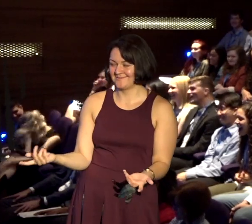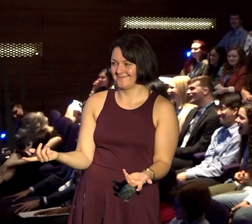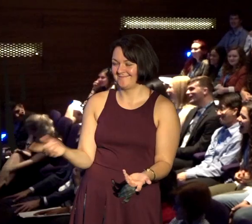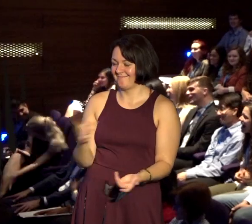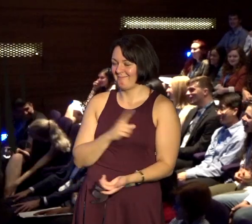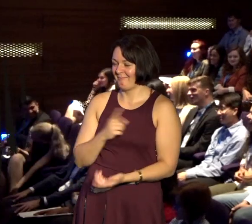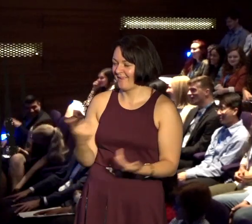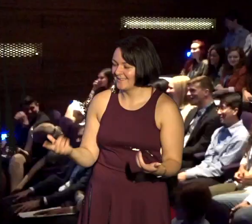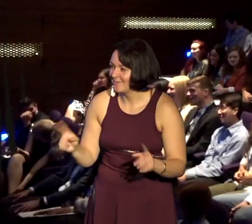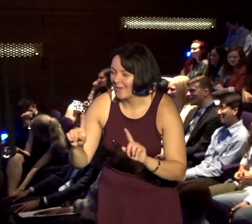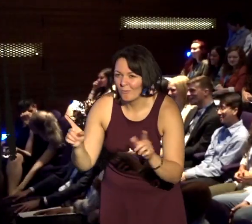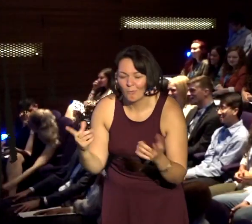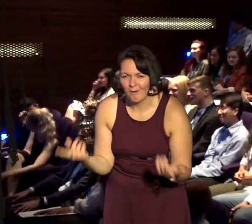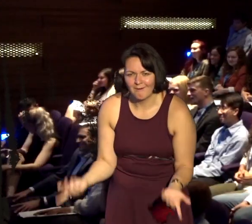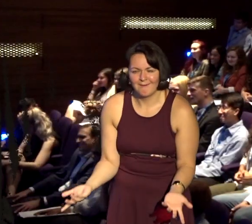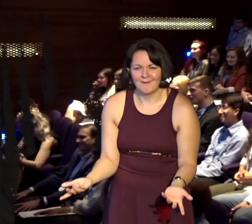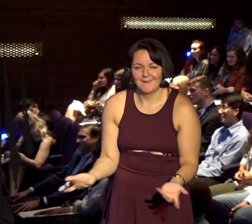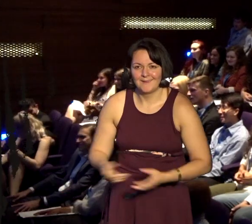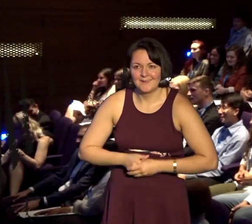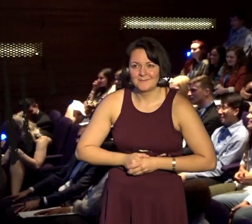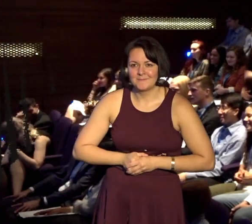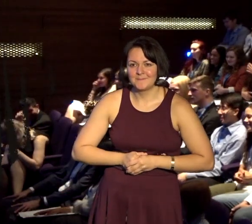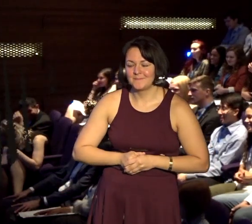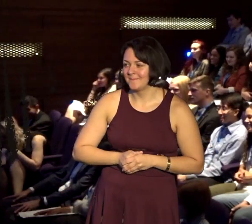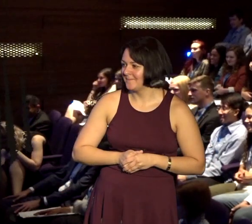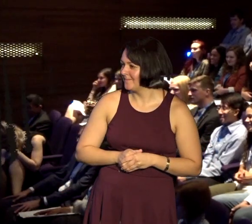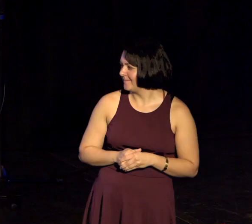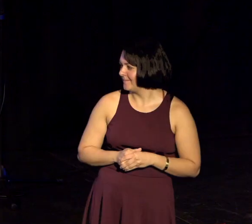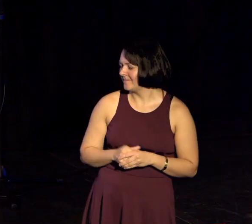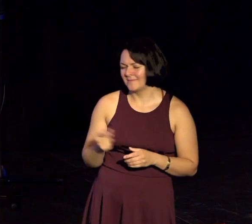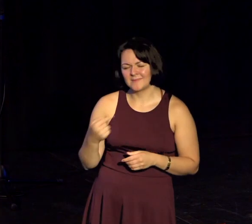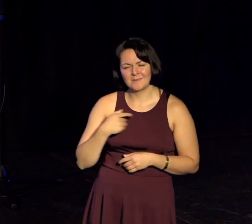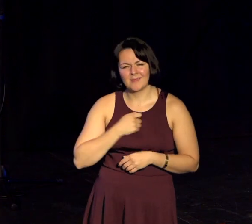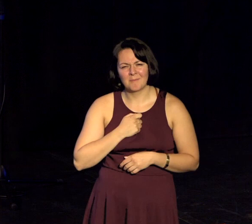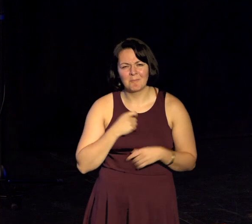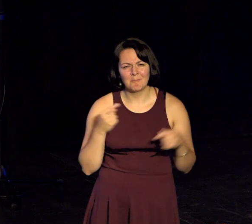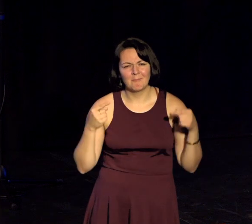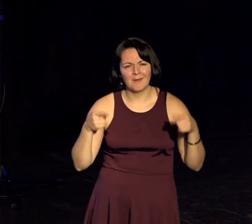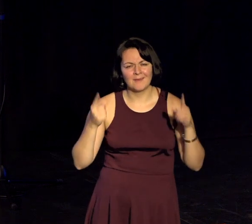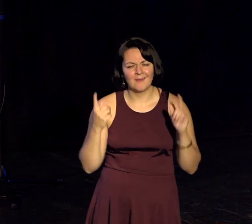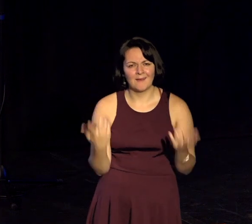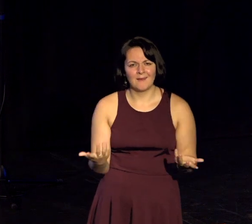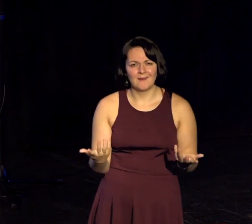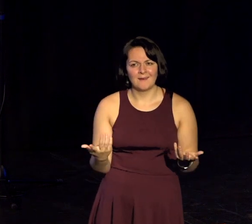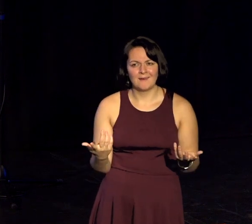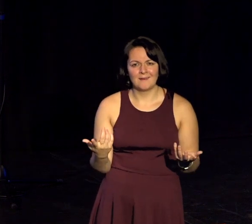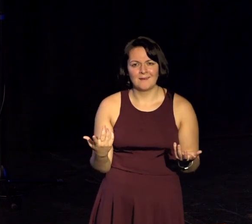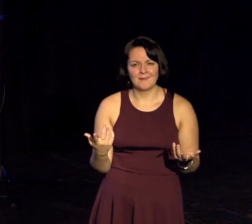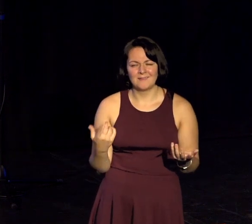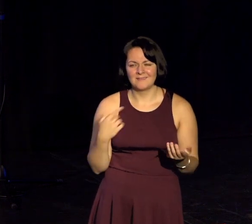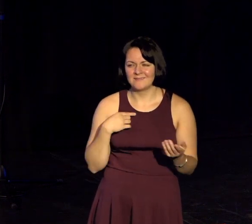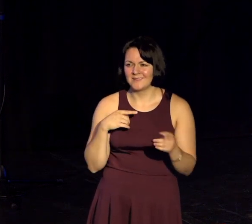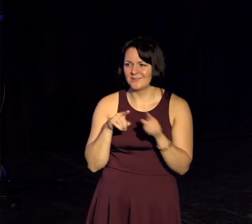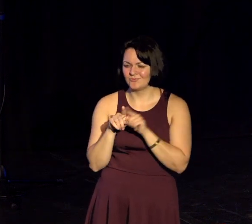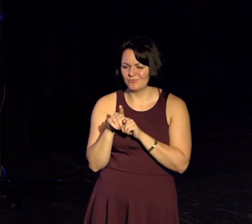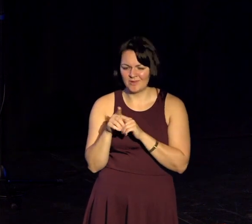And as the door closed, I was just thinking, my God, are they seeing someone who's trying to overcome a lot of barriers